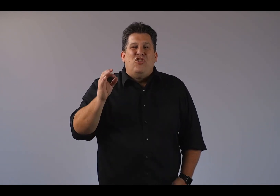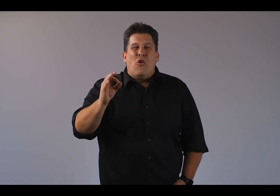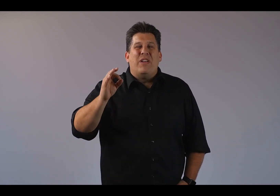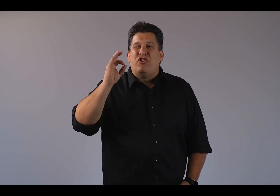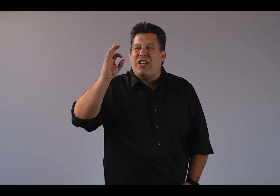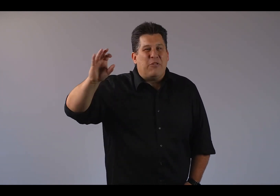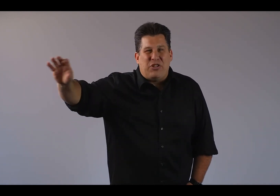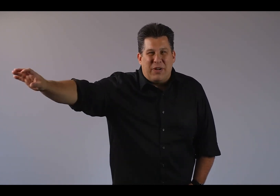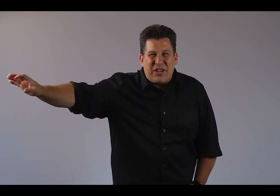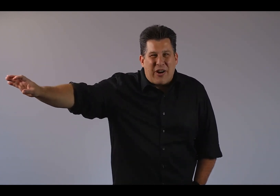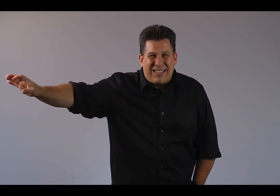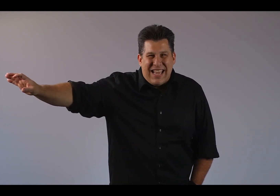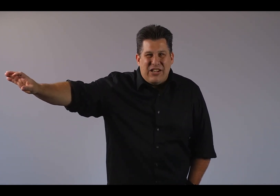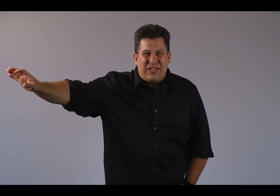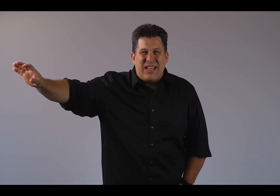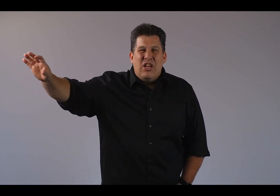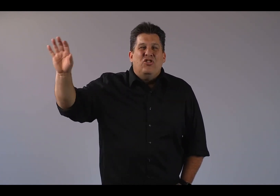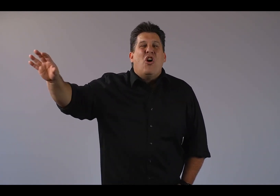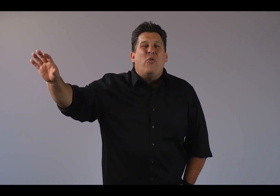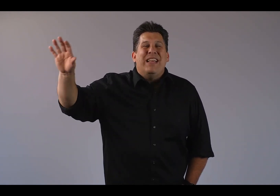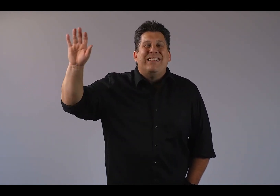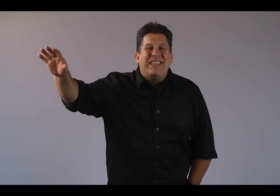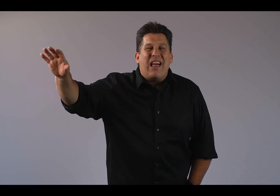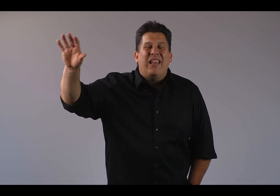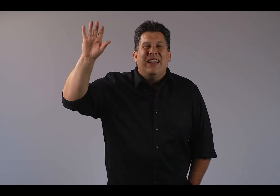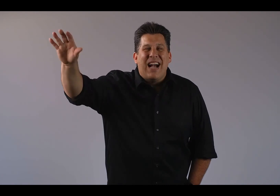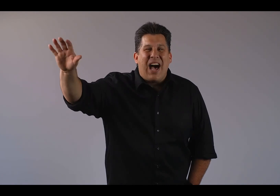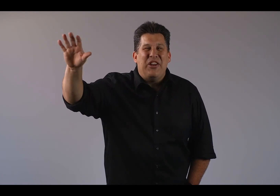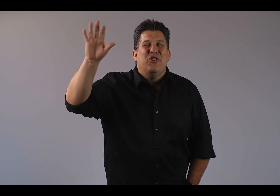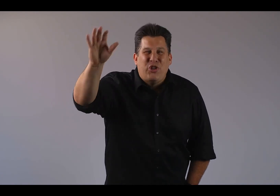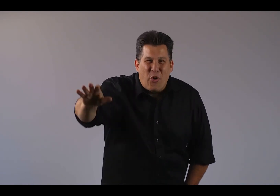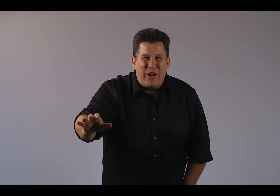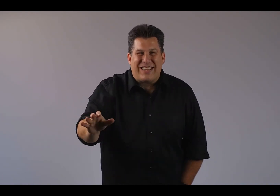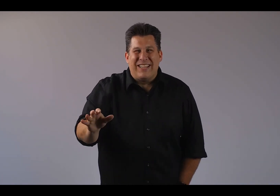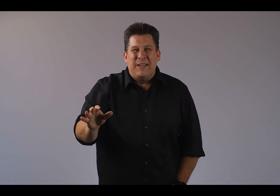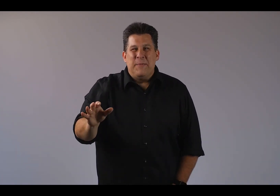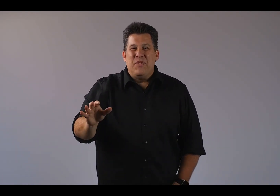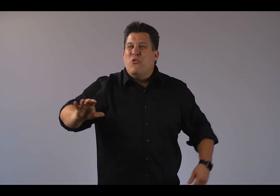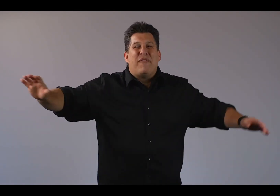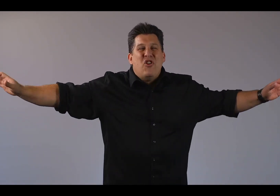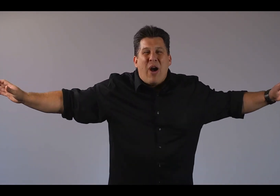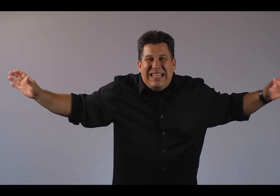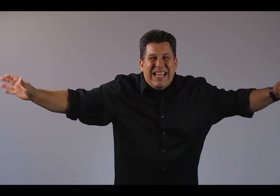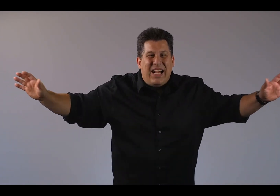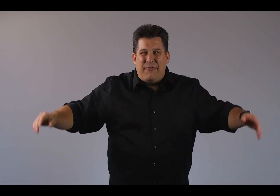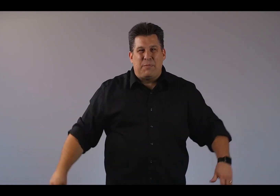Jonah shouts to us across the ages, don't sell God short. You have no idea of his